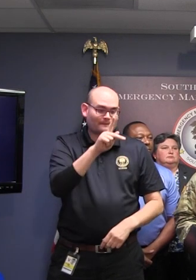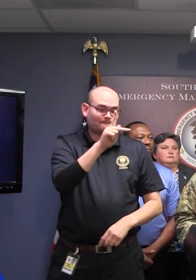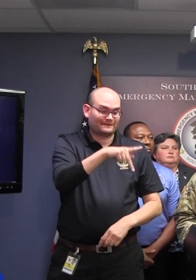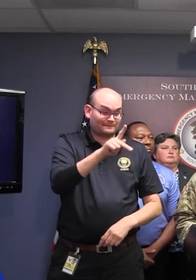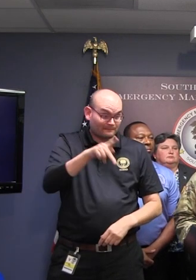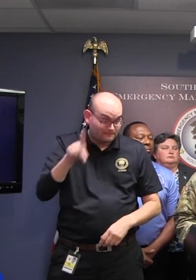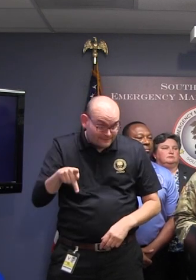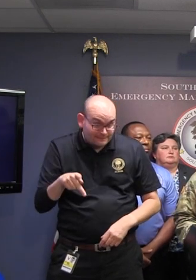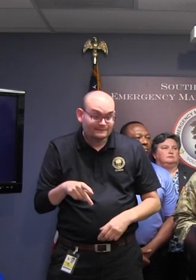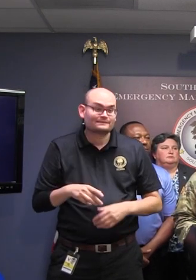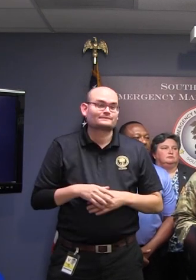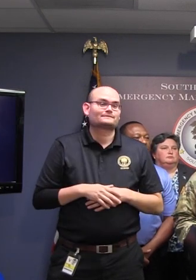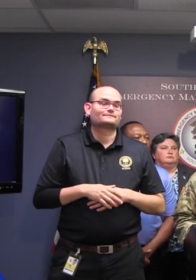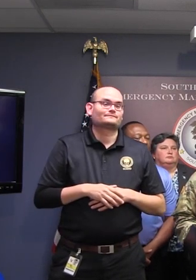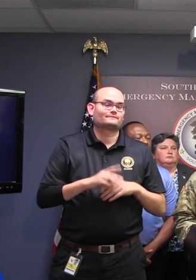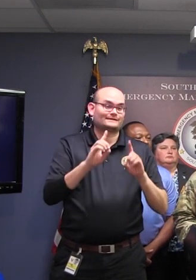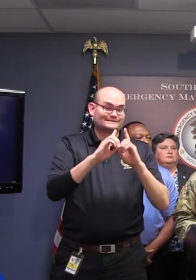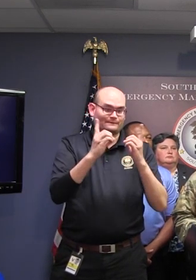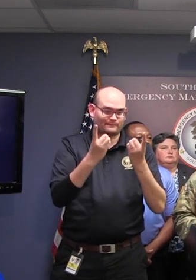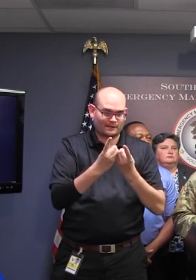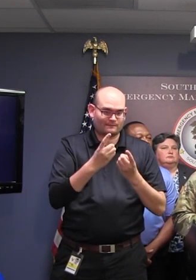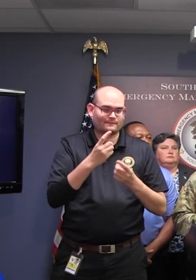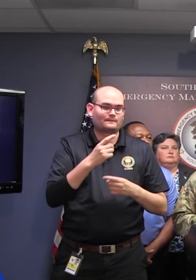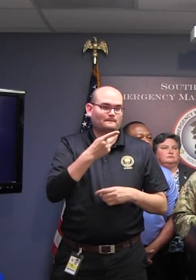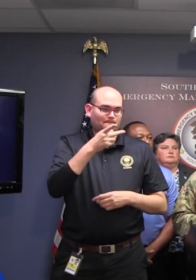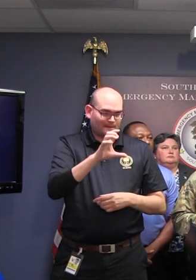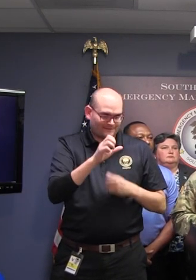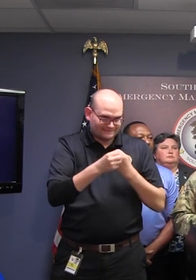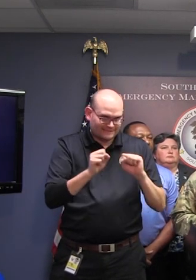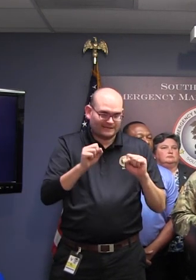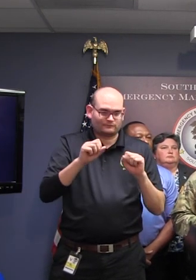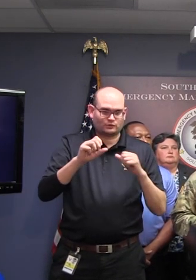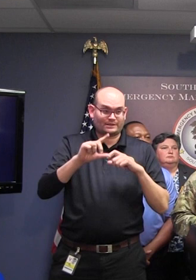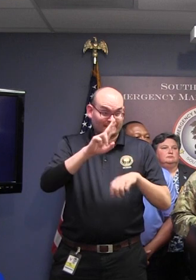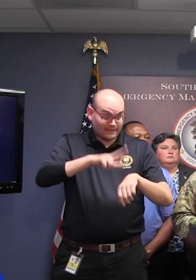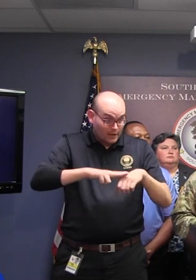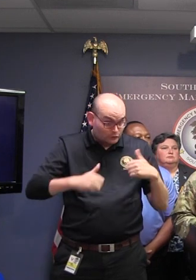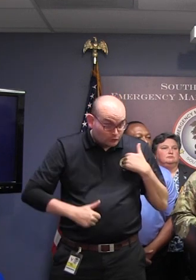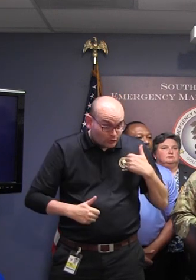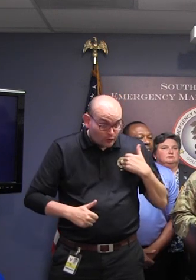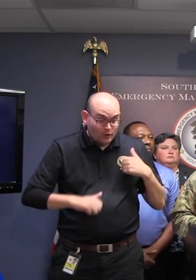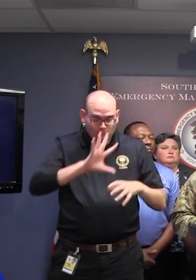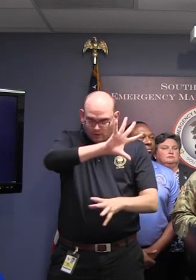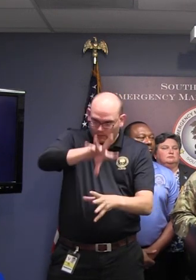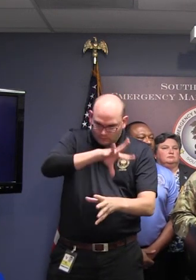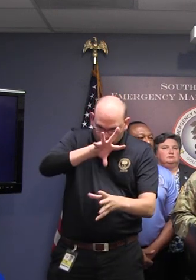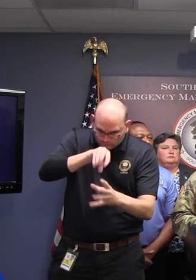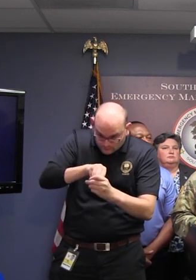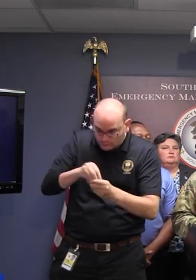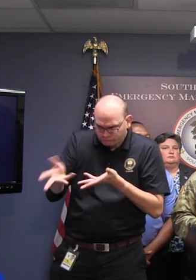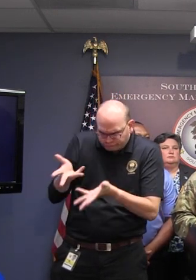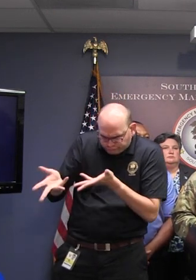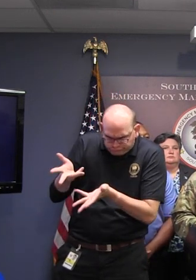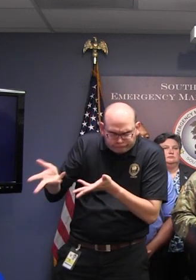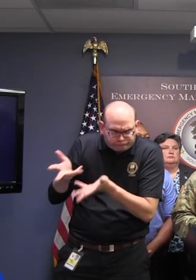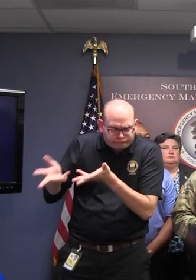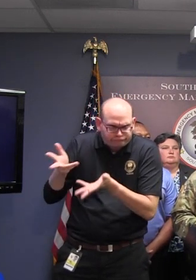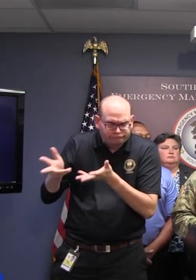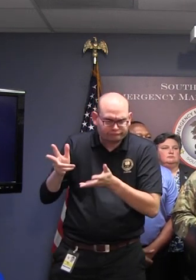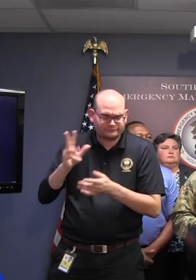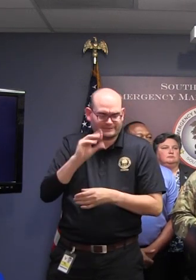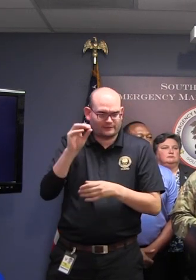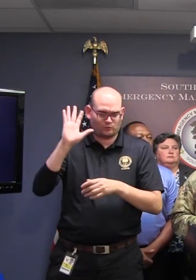Transportation, and the National Guard will remain in support of the counties as long as it's necessary.